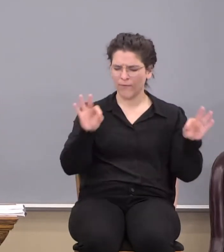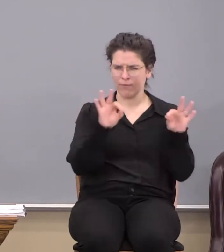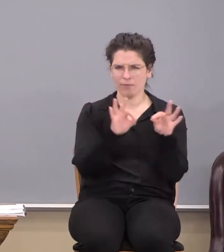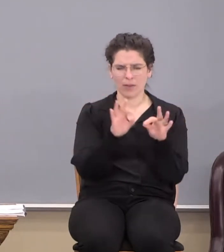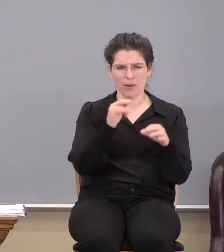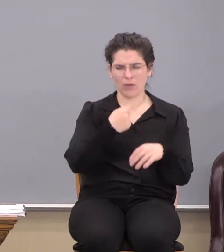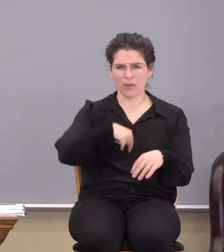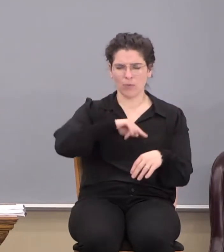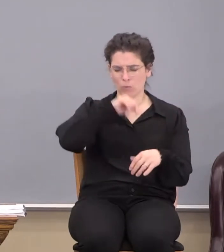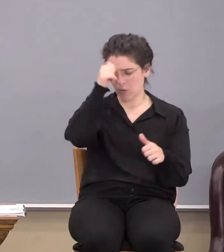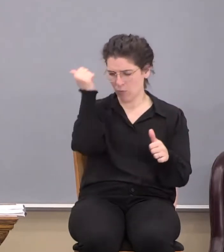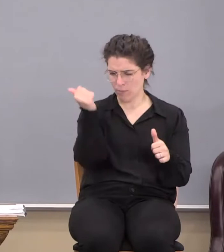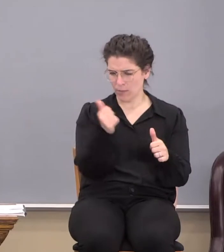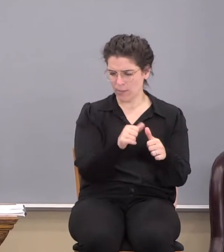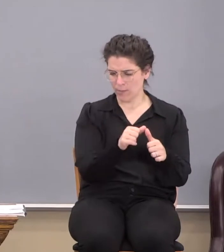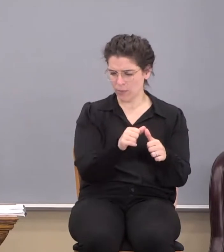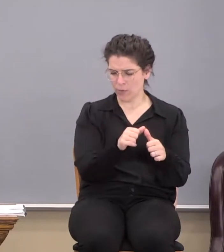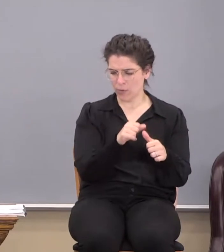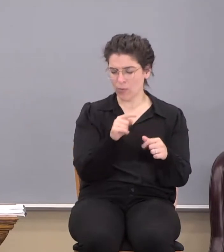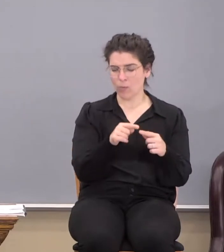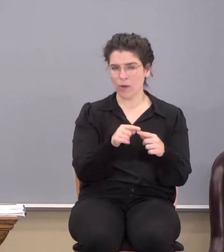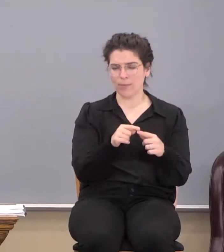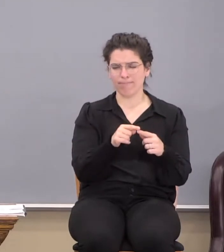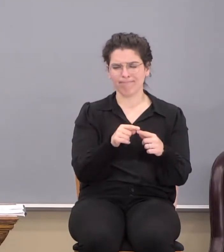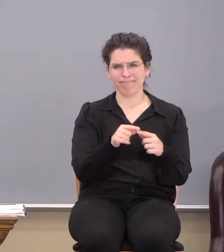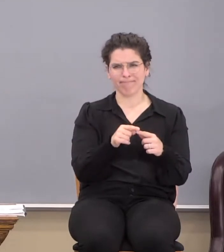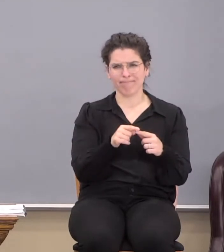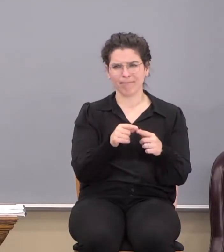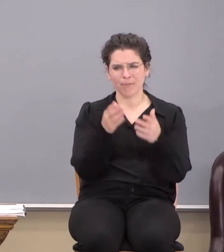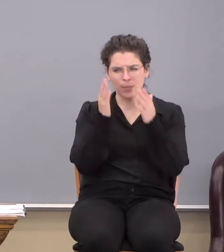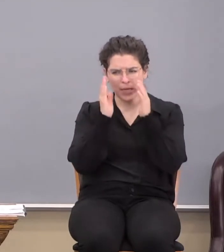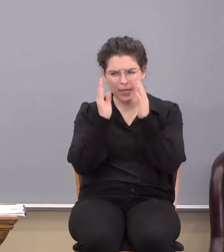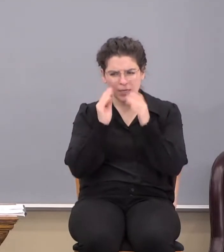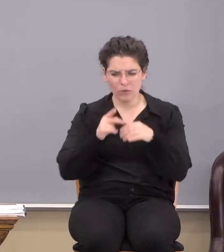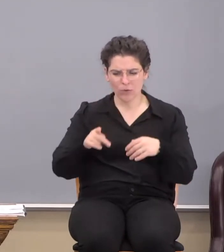heeding Paul's warnings.